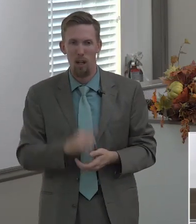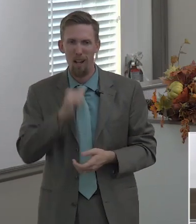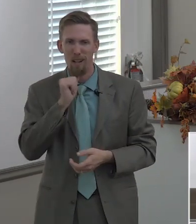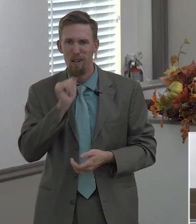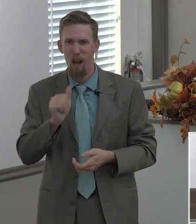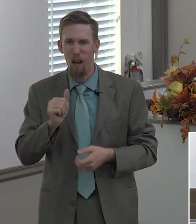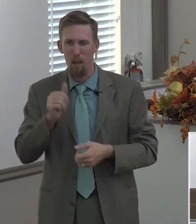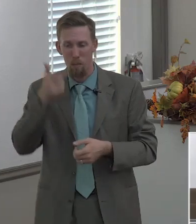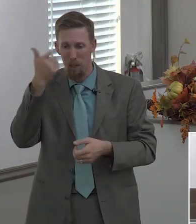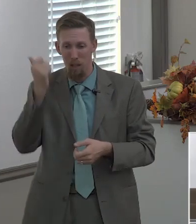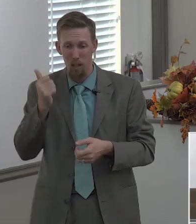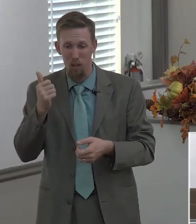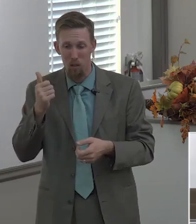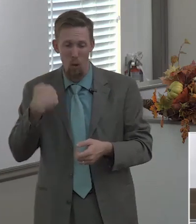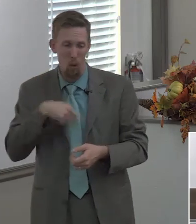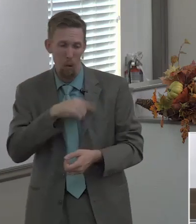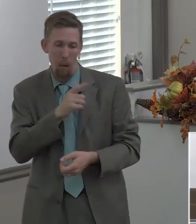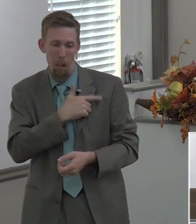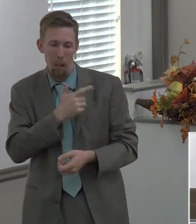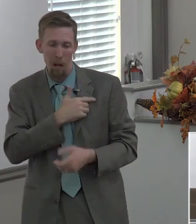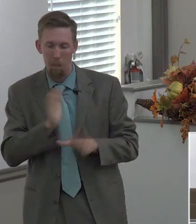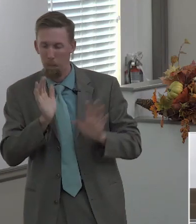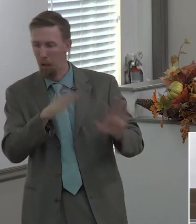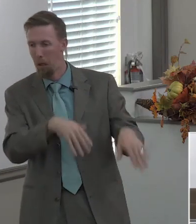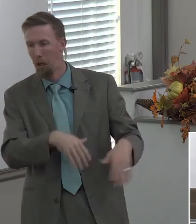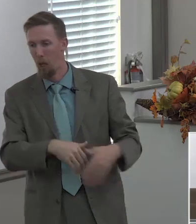not not because we didn't put in the effort